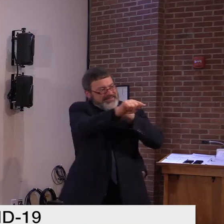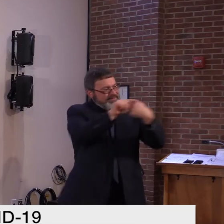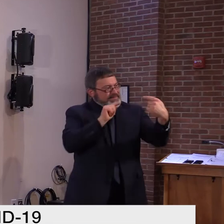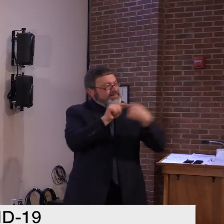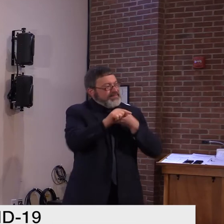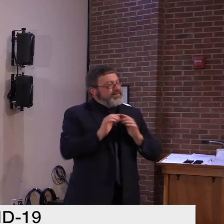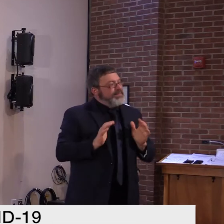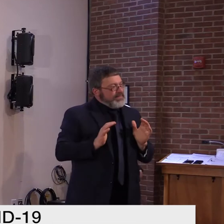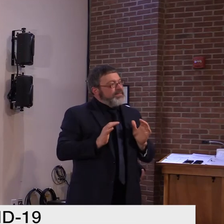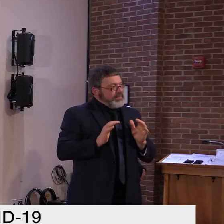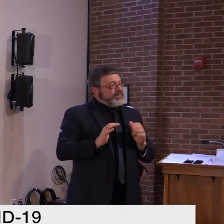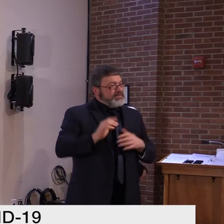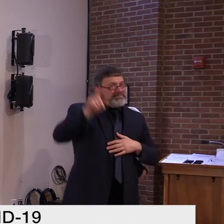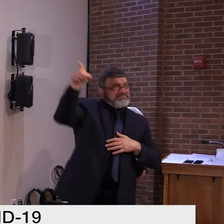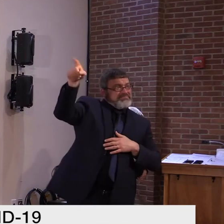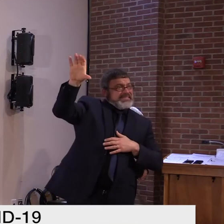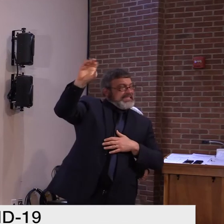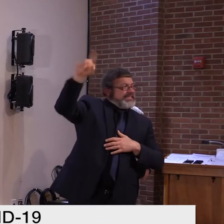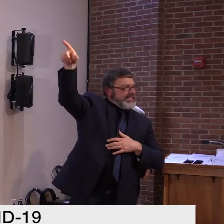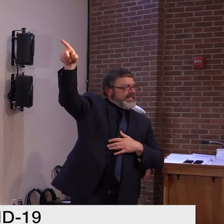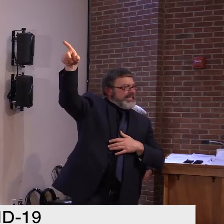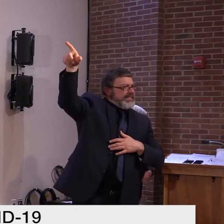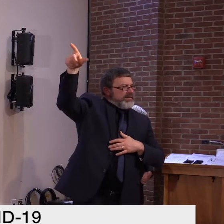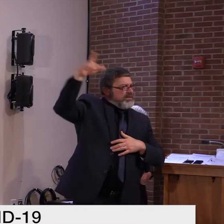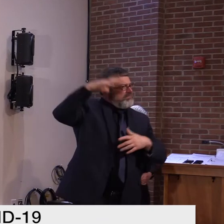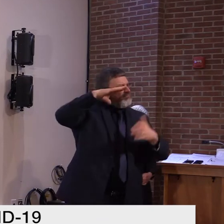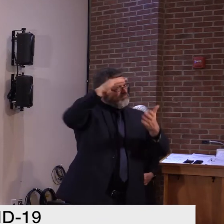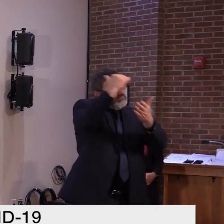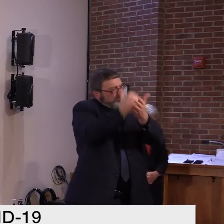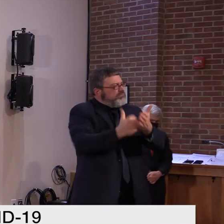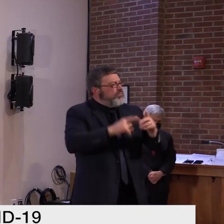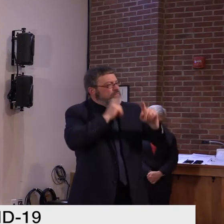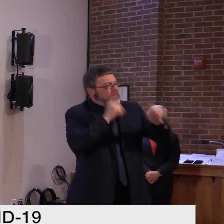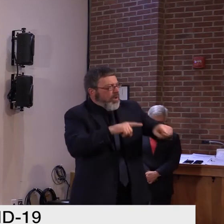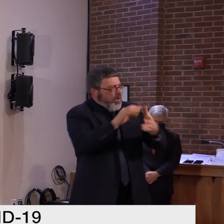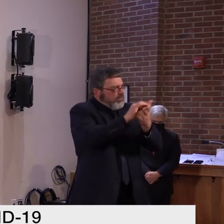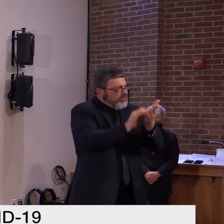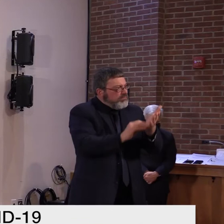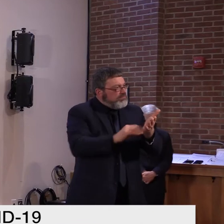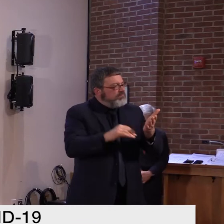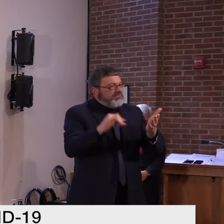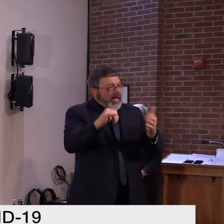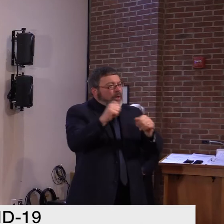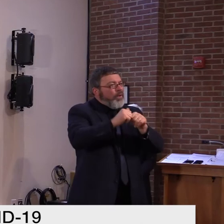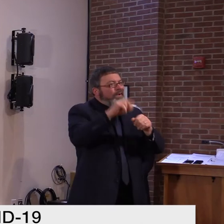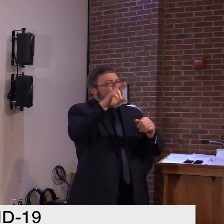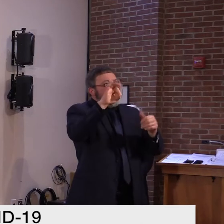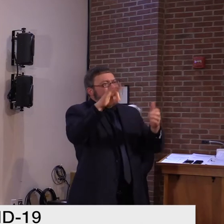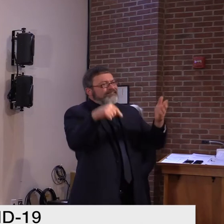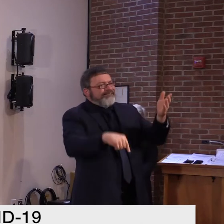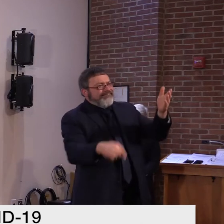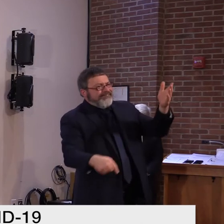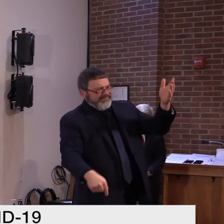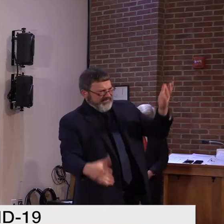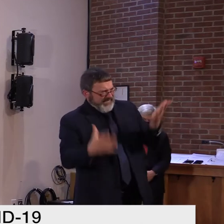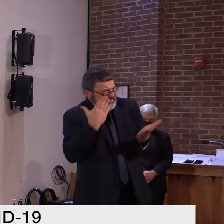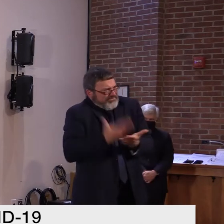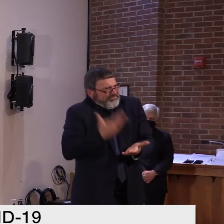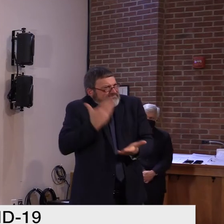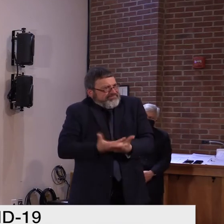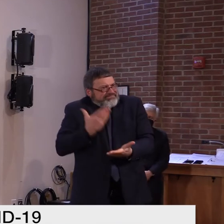that pretty much says masking is important and masking will protect others and yourself.